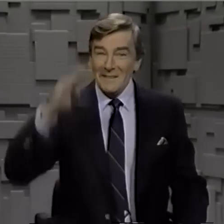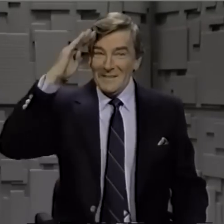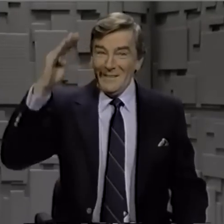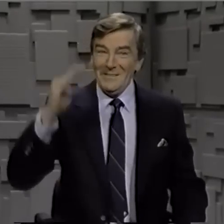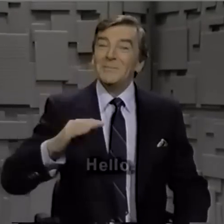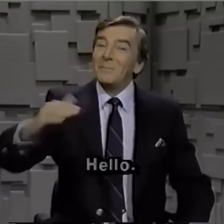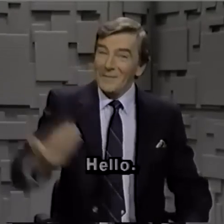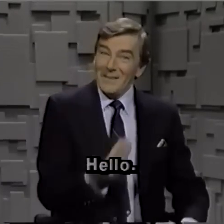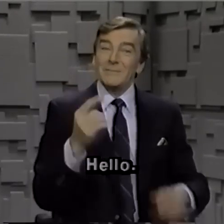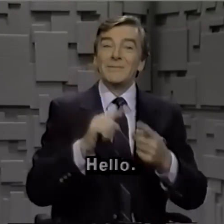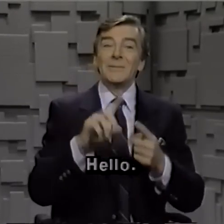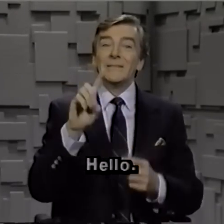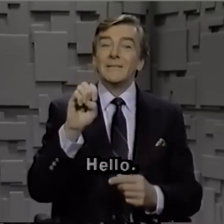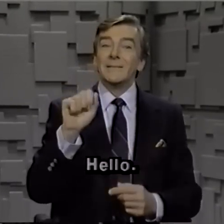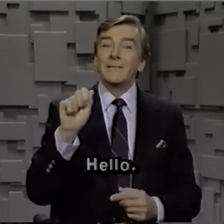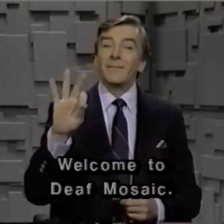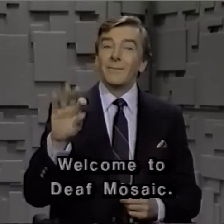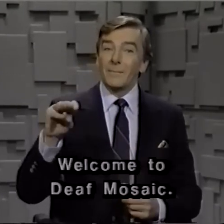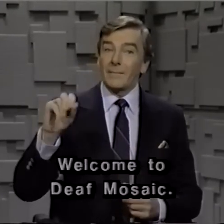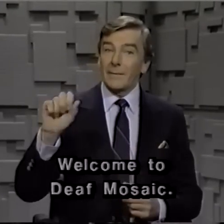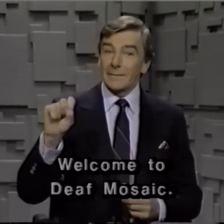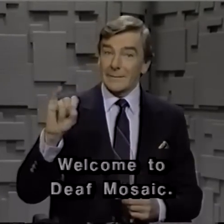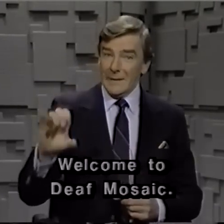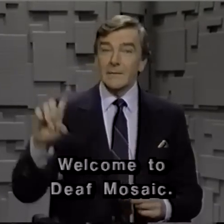Hello. Welcome to Deaf Mosaic.